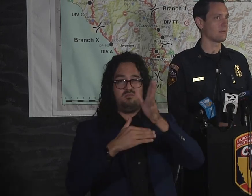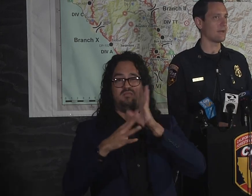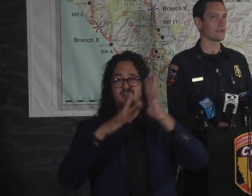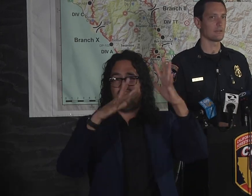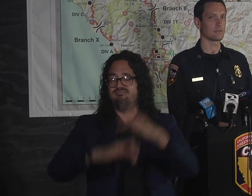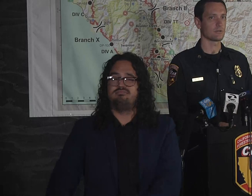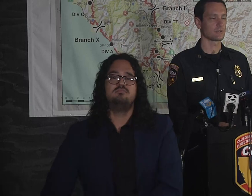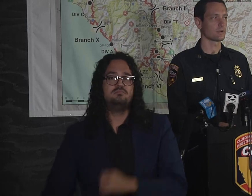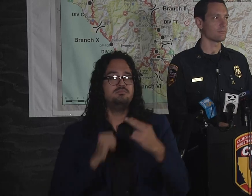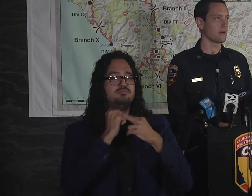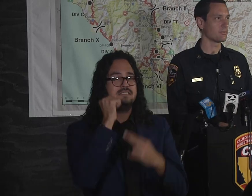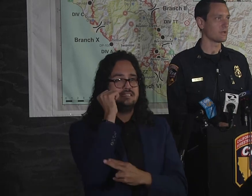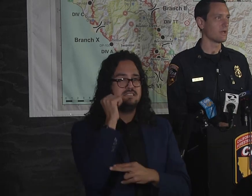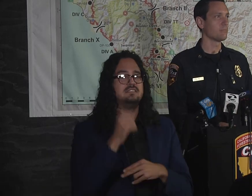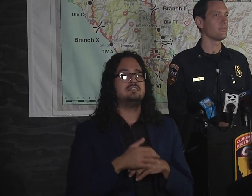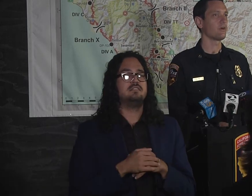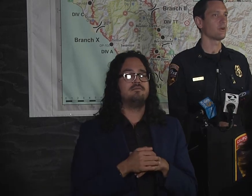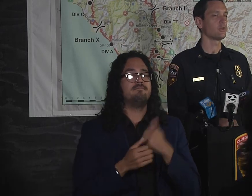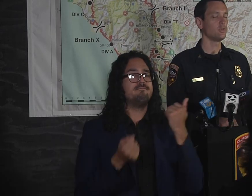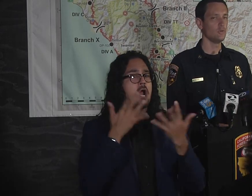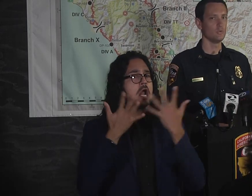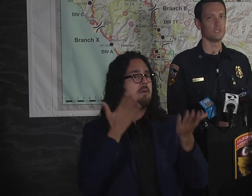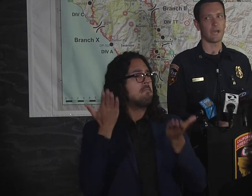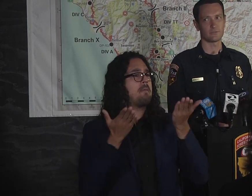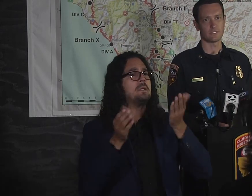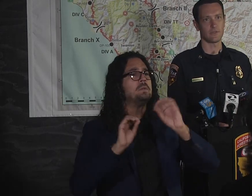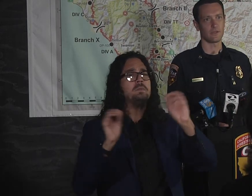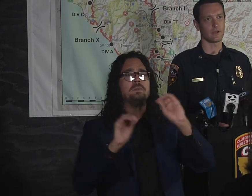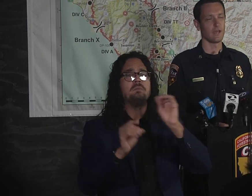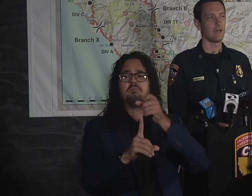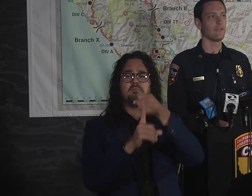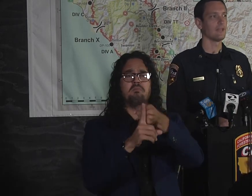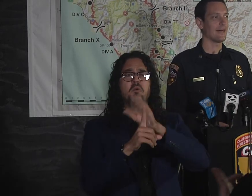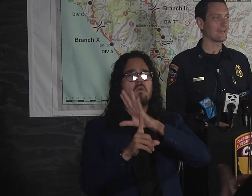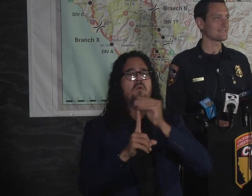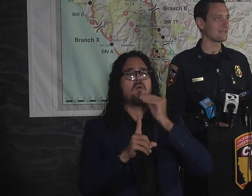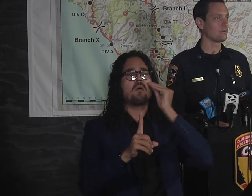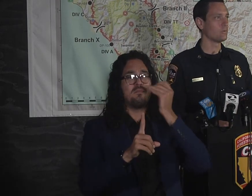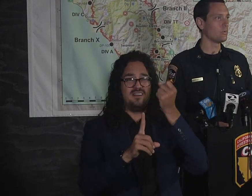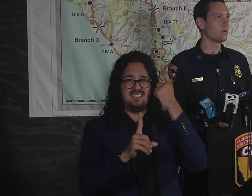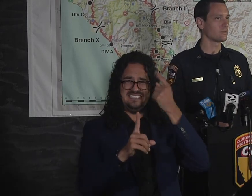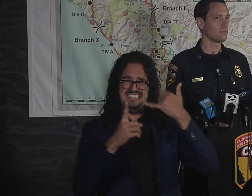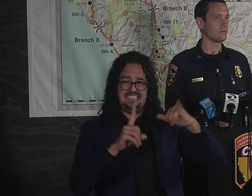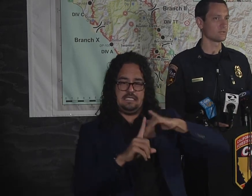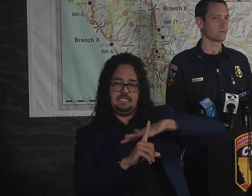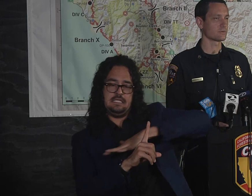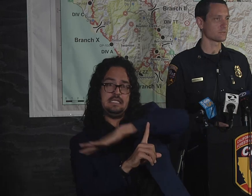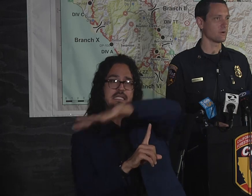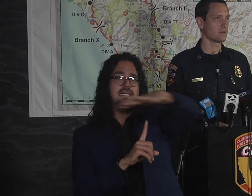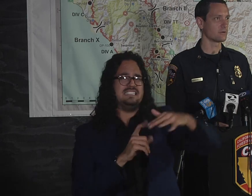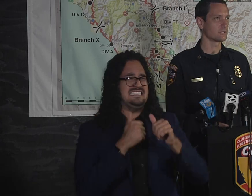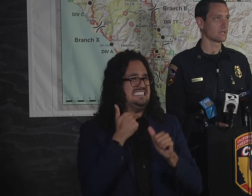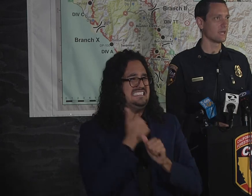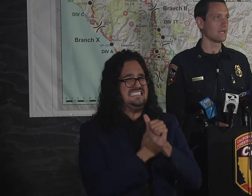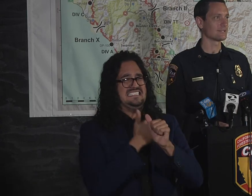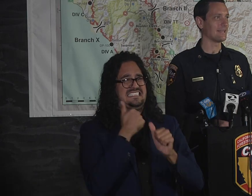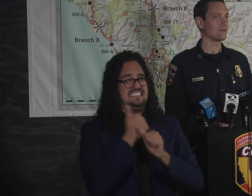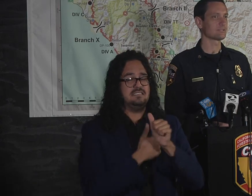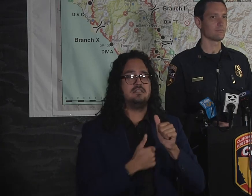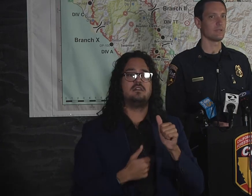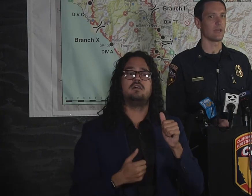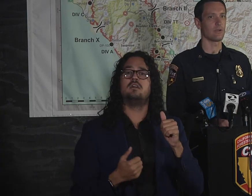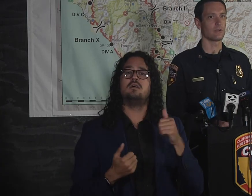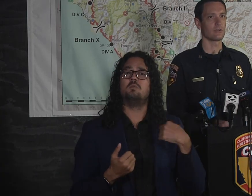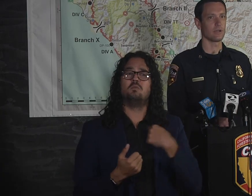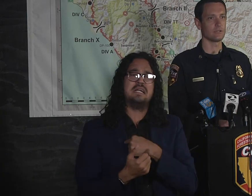be directly impacting their structure or property, but there are huge hazards out there. And the last thing we want to do as first responders is